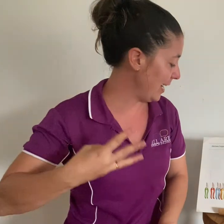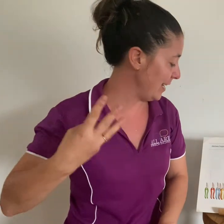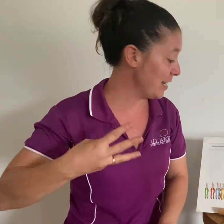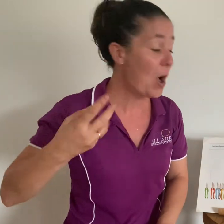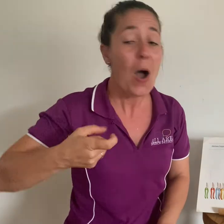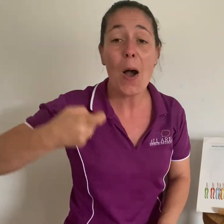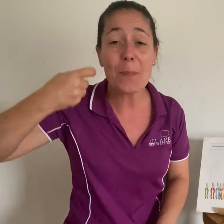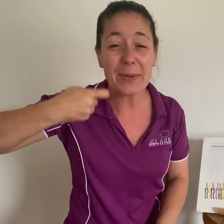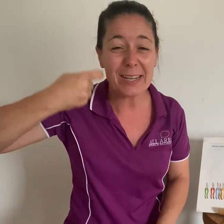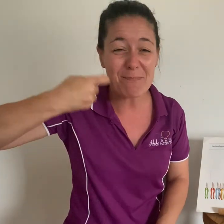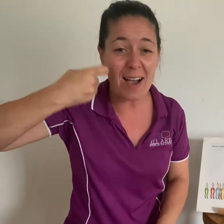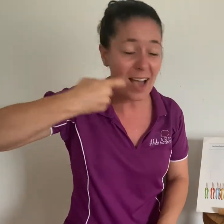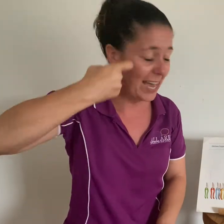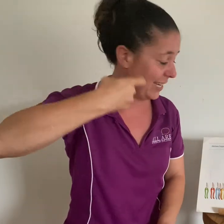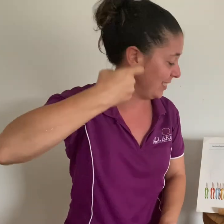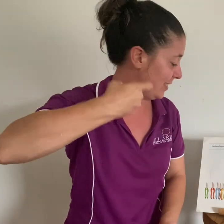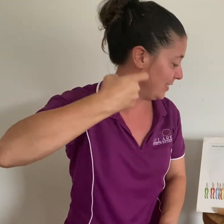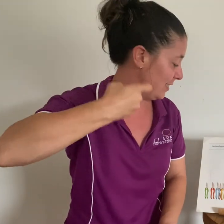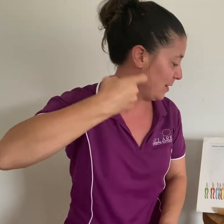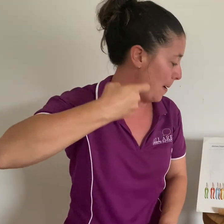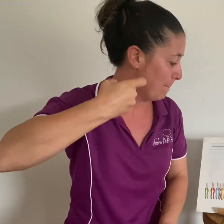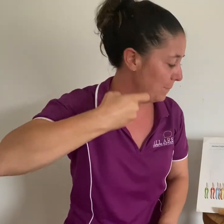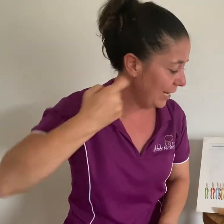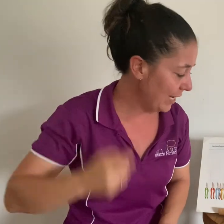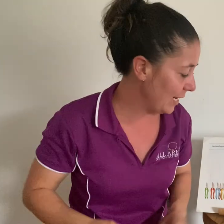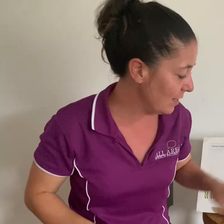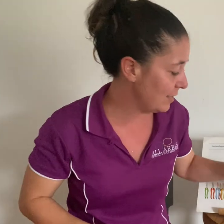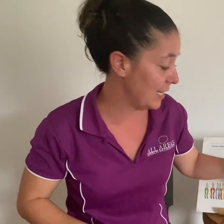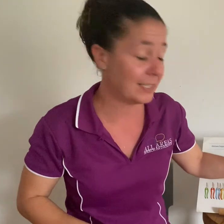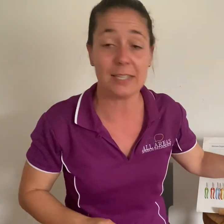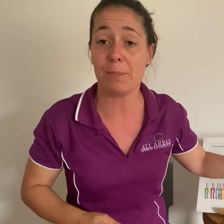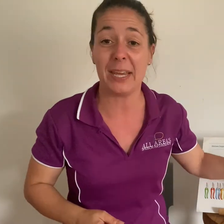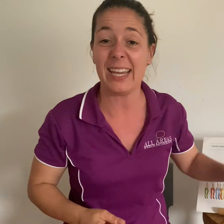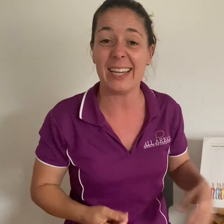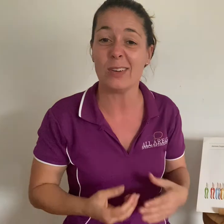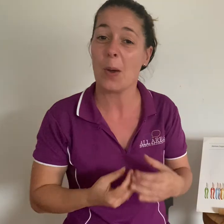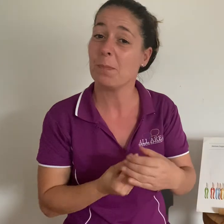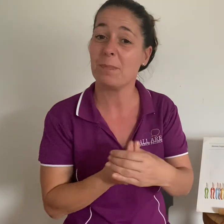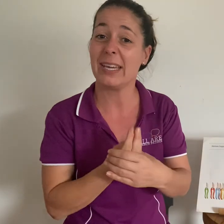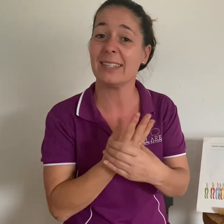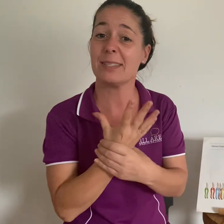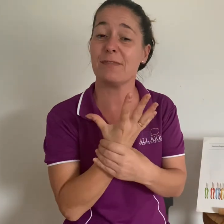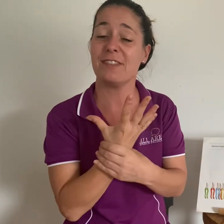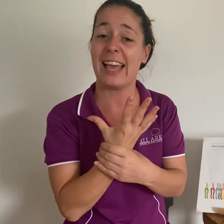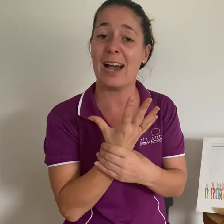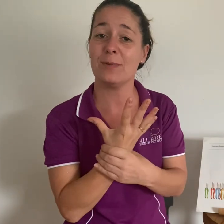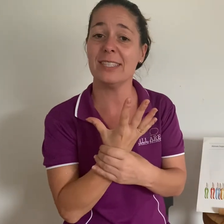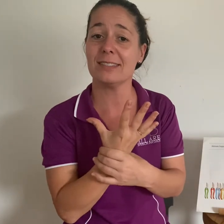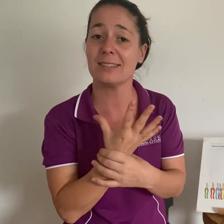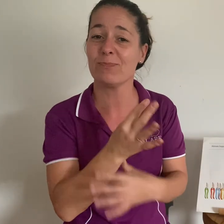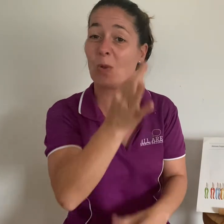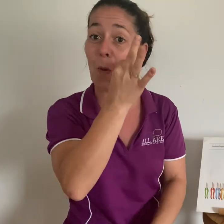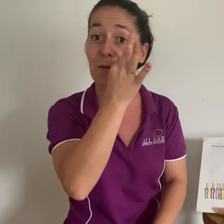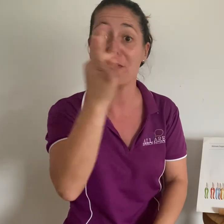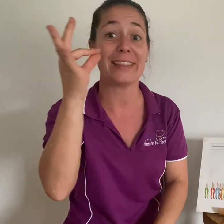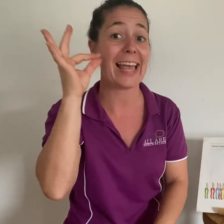hopping mice picking desert pea picking some flowers flowers